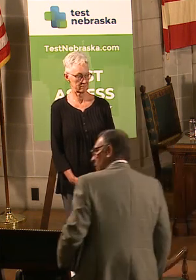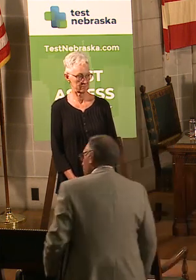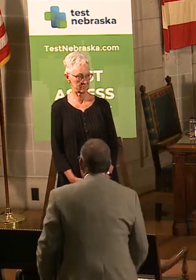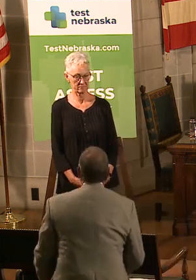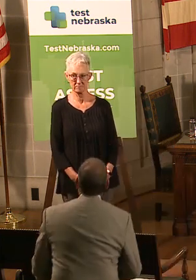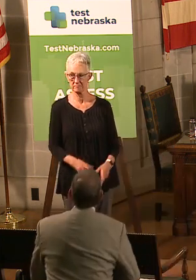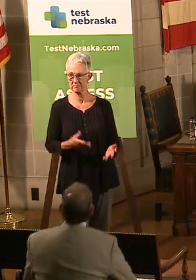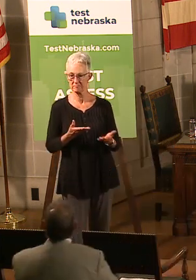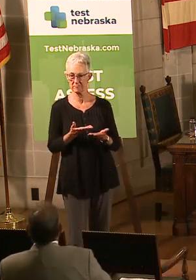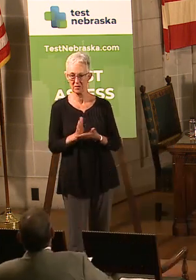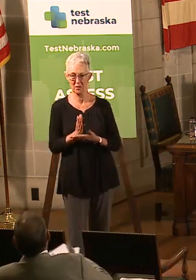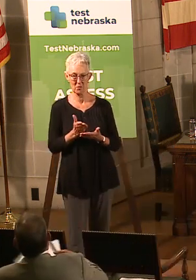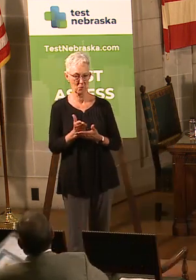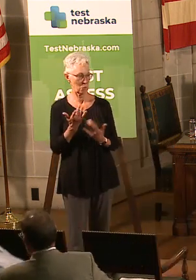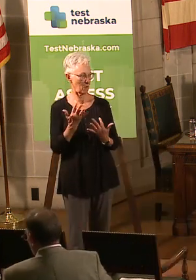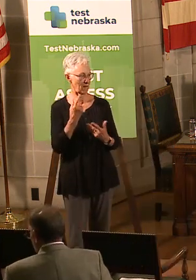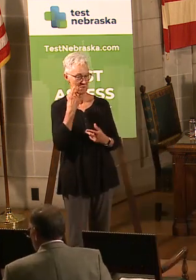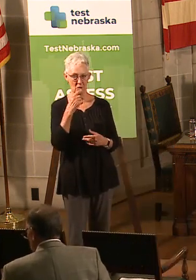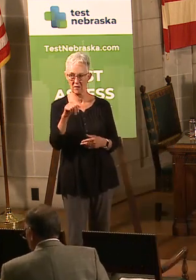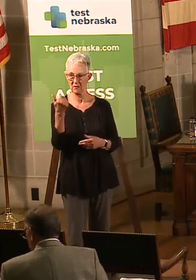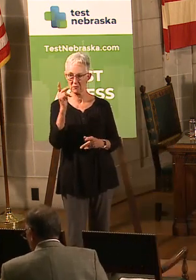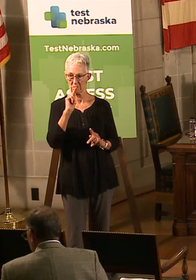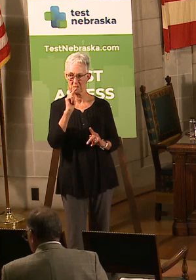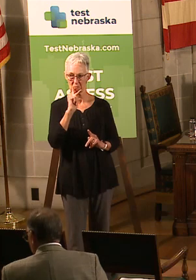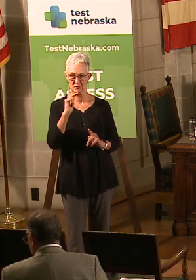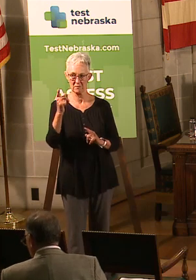While the cabinet members would show up here, we'll get started.